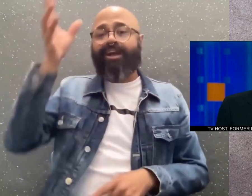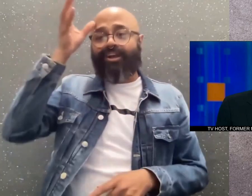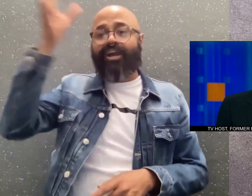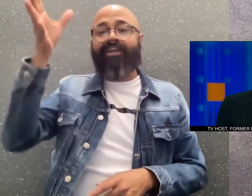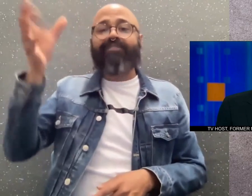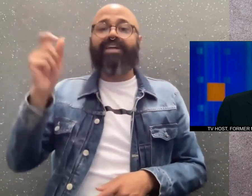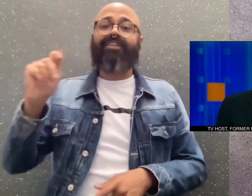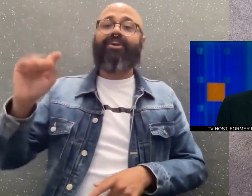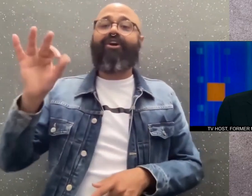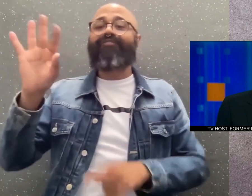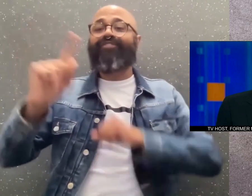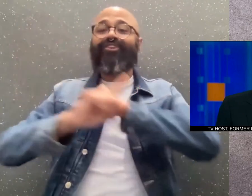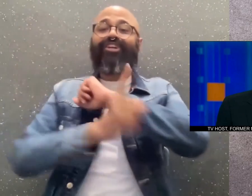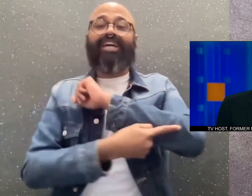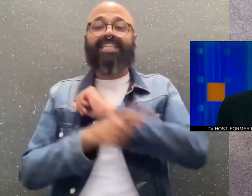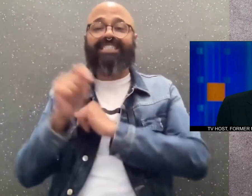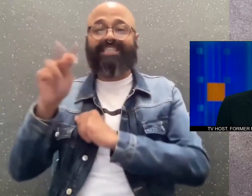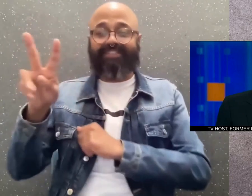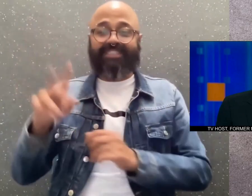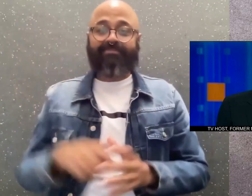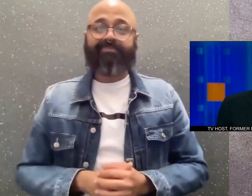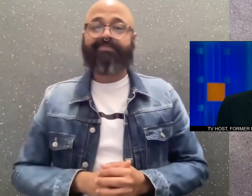Springer was known as the godfather of trash TV.